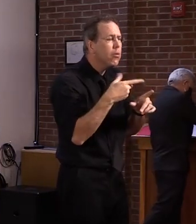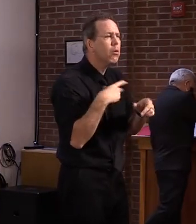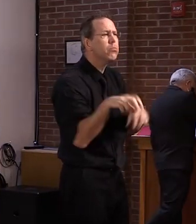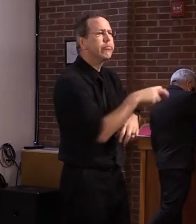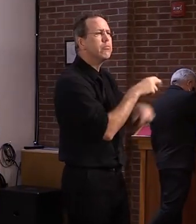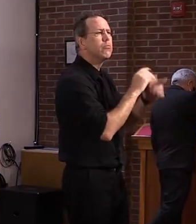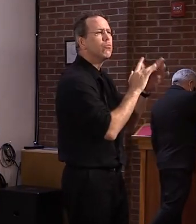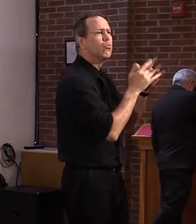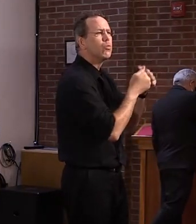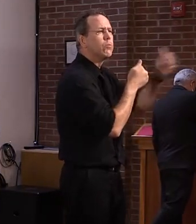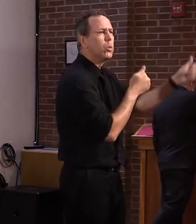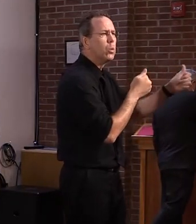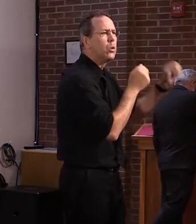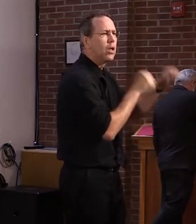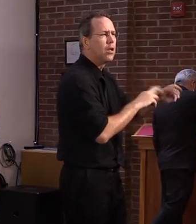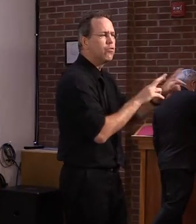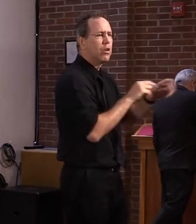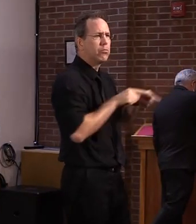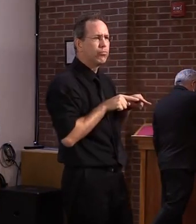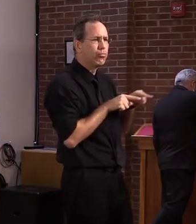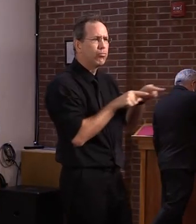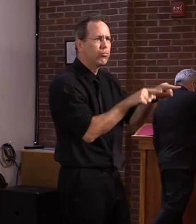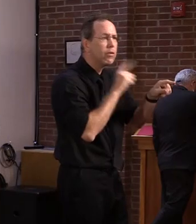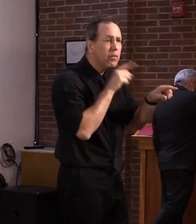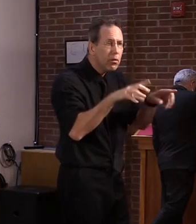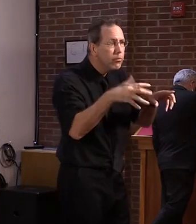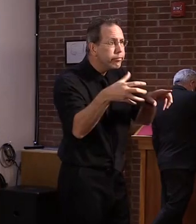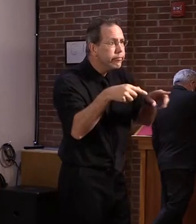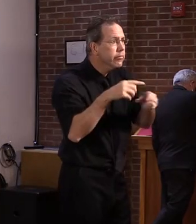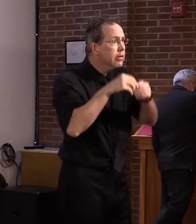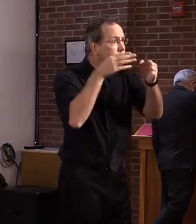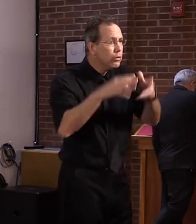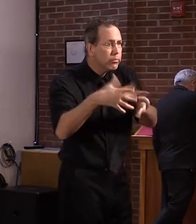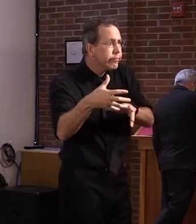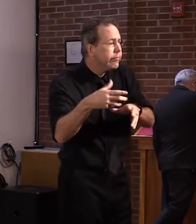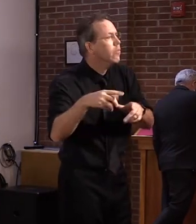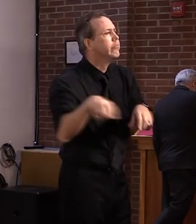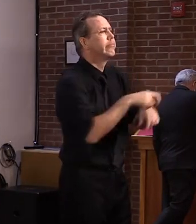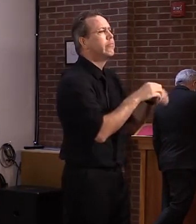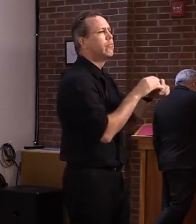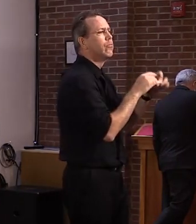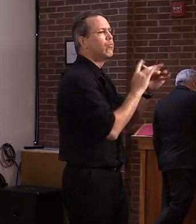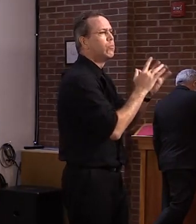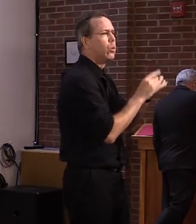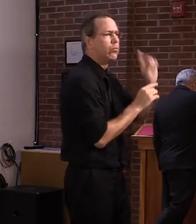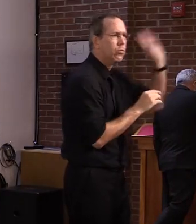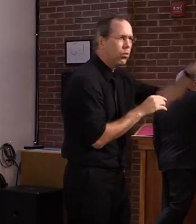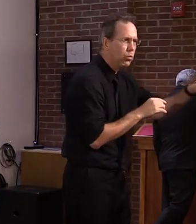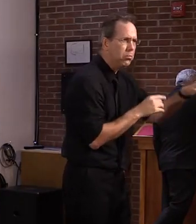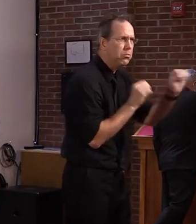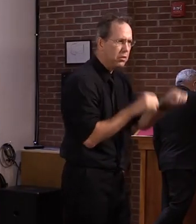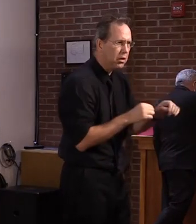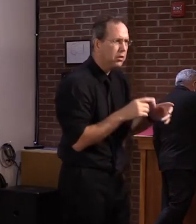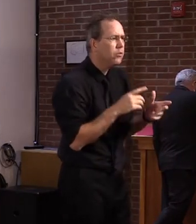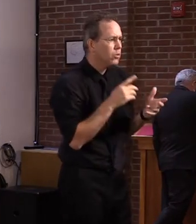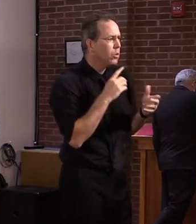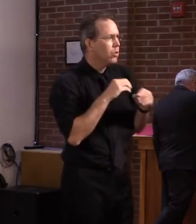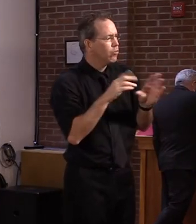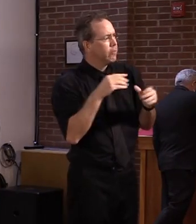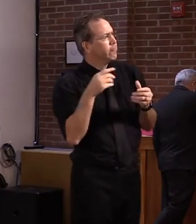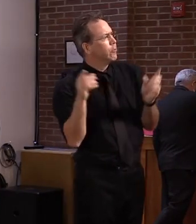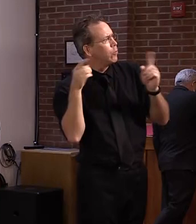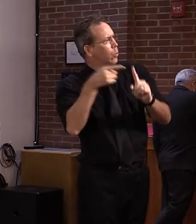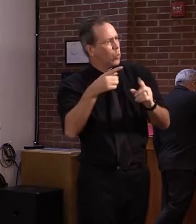Though we hope to see schools expand in-person operations with the data while the data